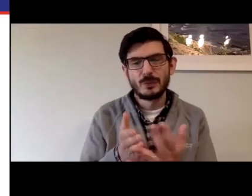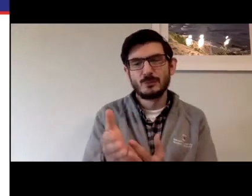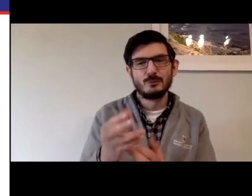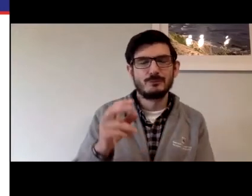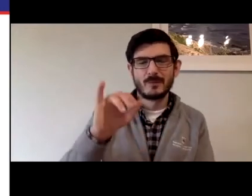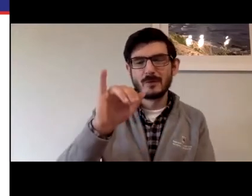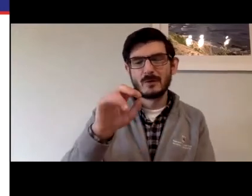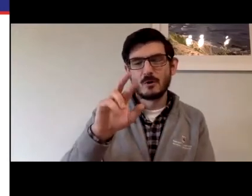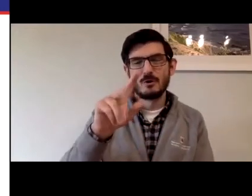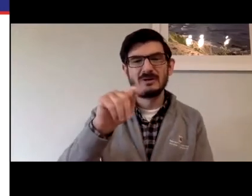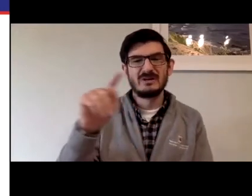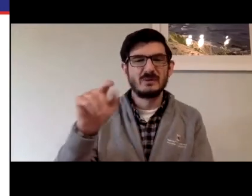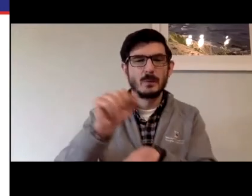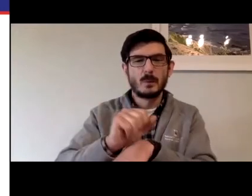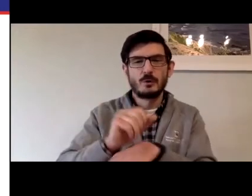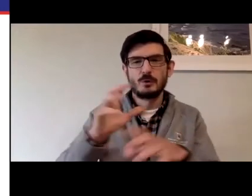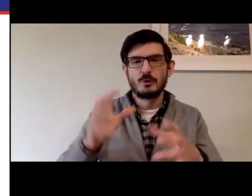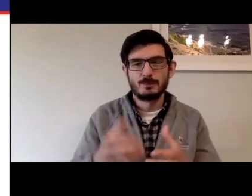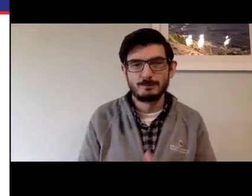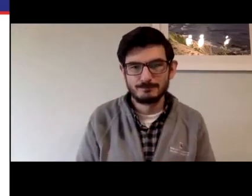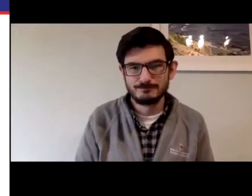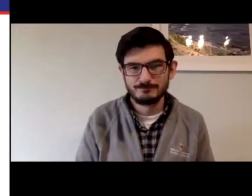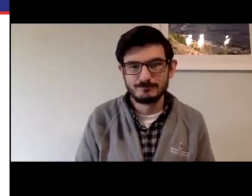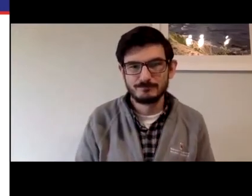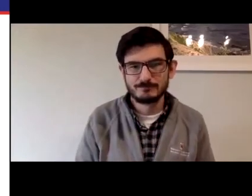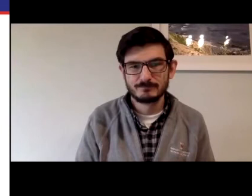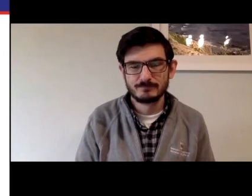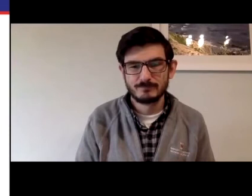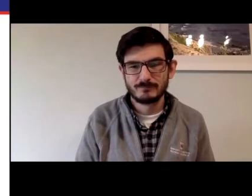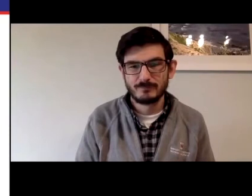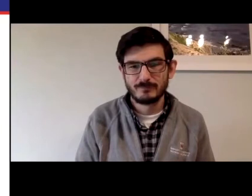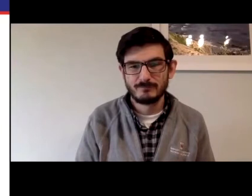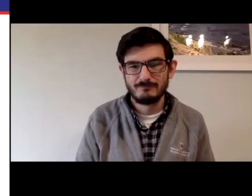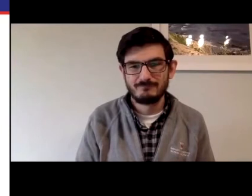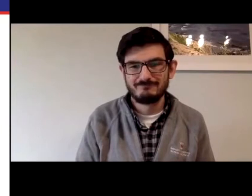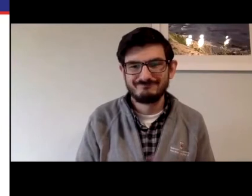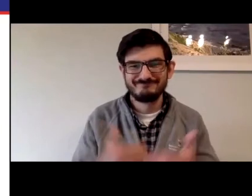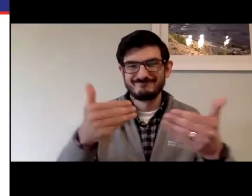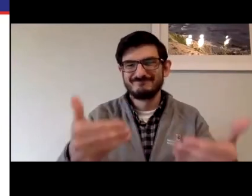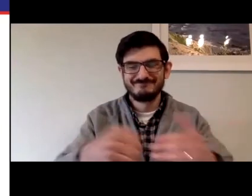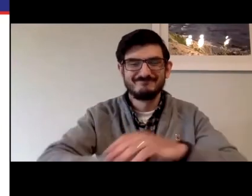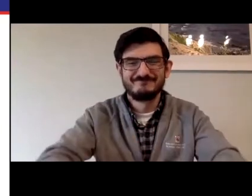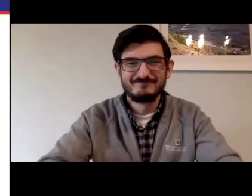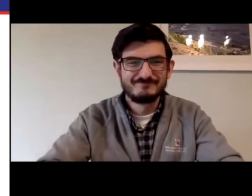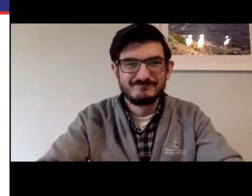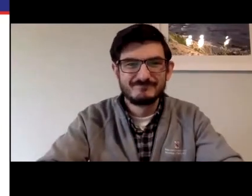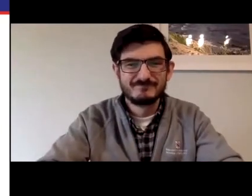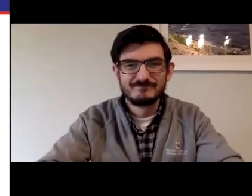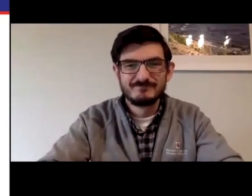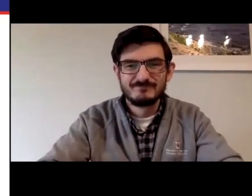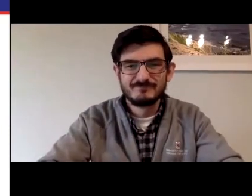there and you'll be able to see that. And that is courtesy of the RTT working group at NENA.